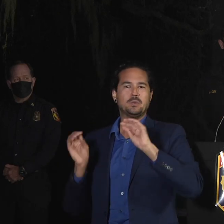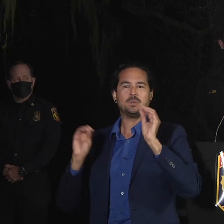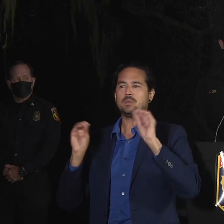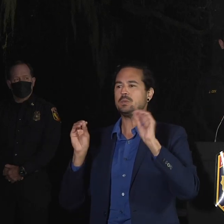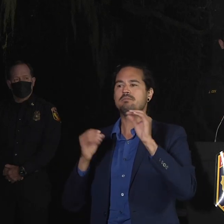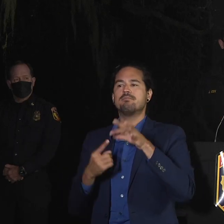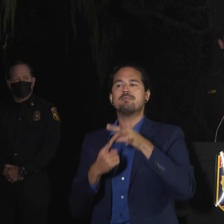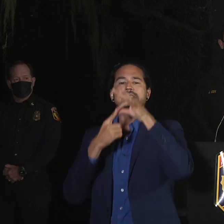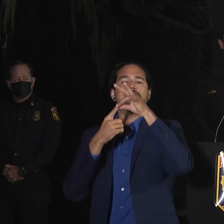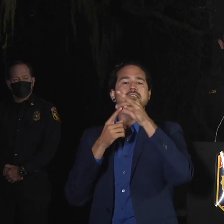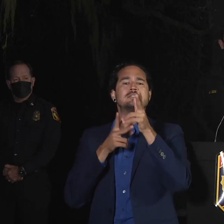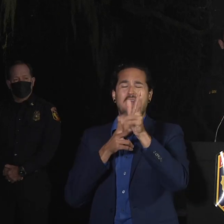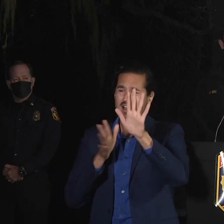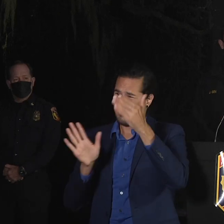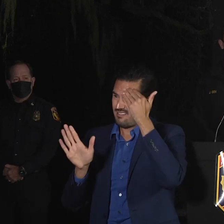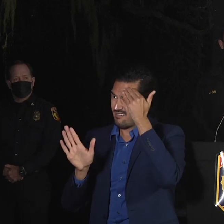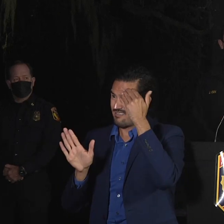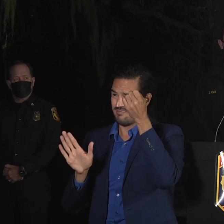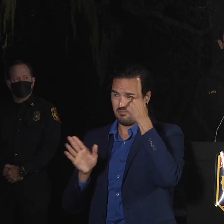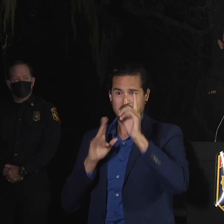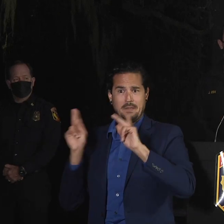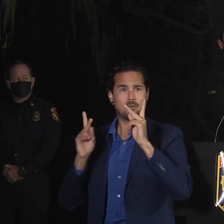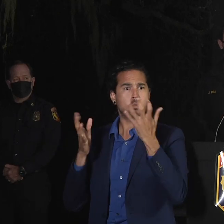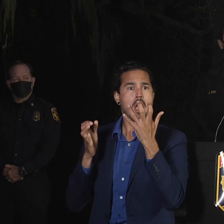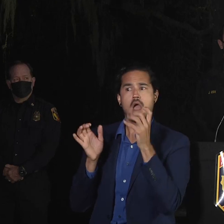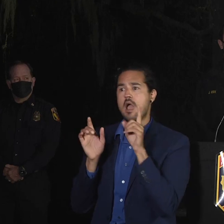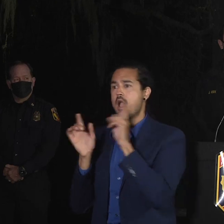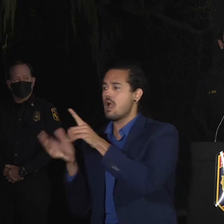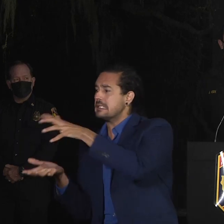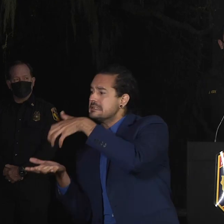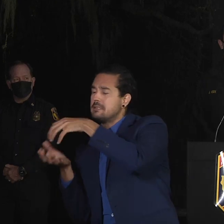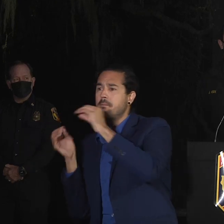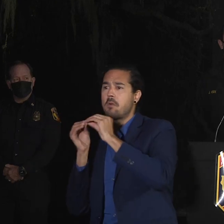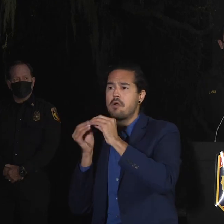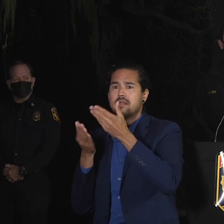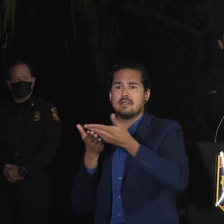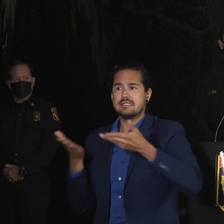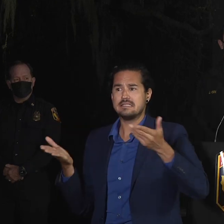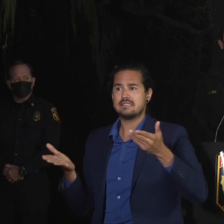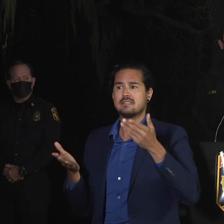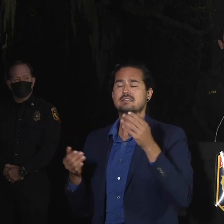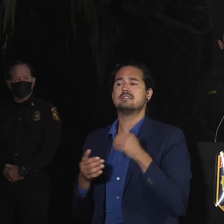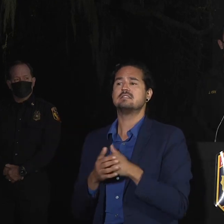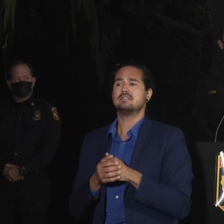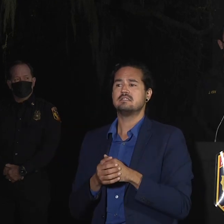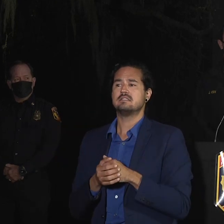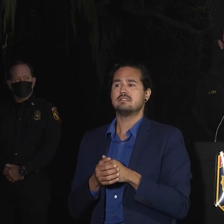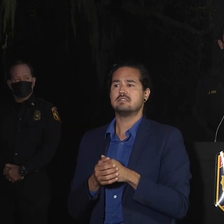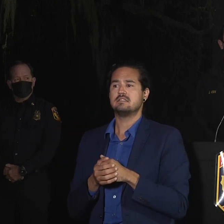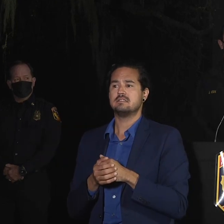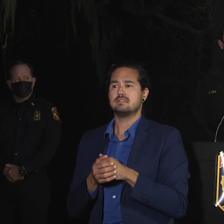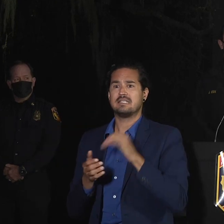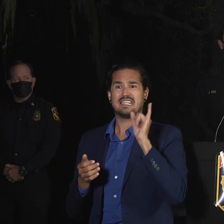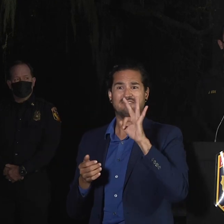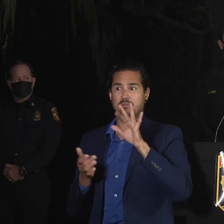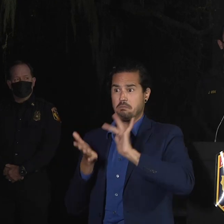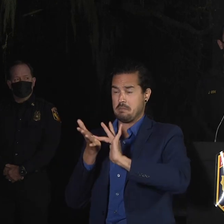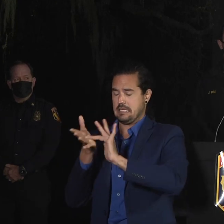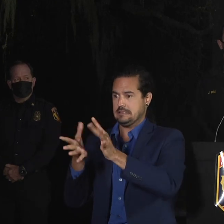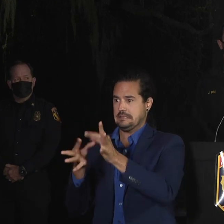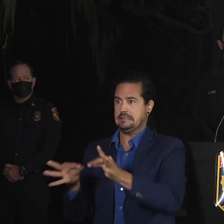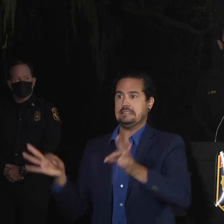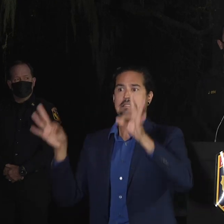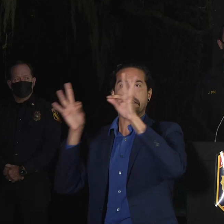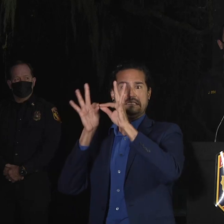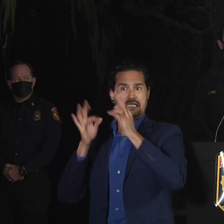to get back to their homes for things. If it's life-saving medication, we've said this before, if it's something, but we've also